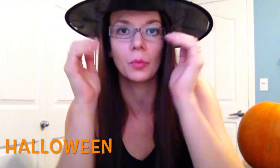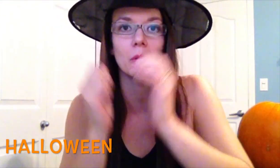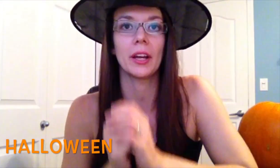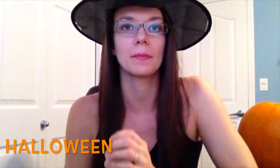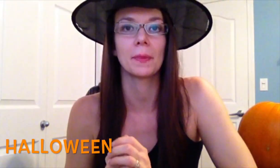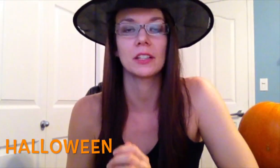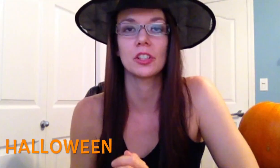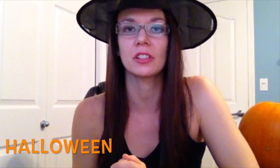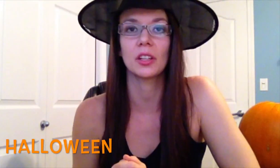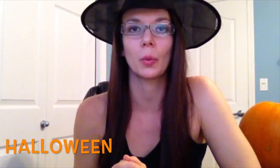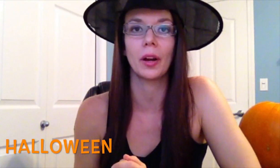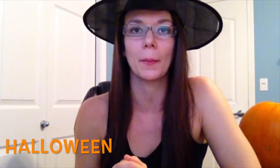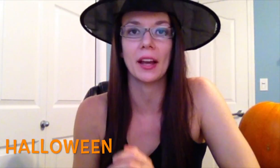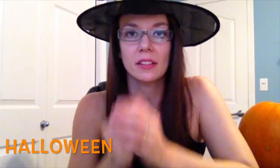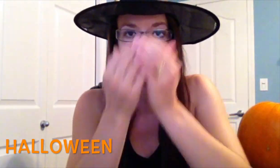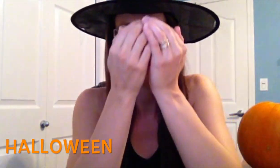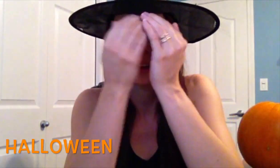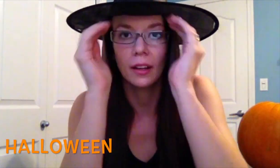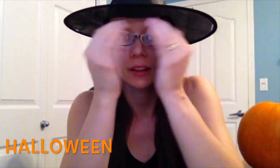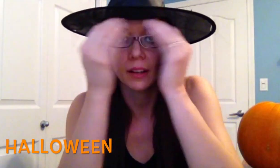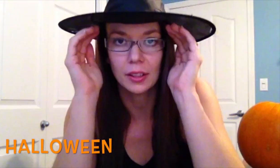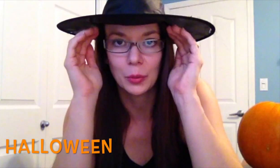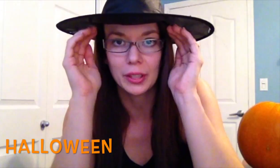them away, just like you're wearing a mask. Halloween.